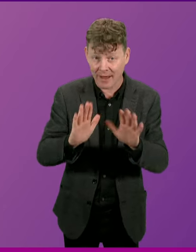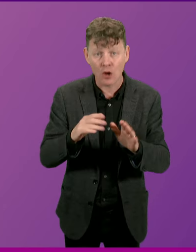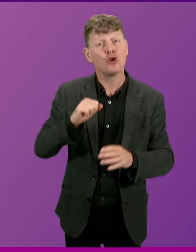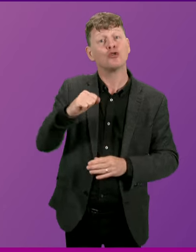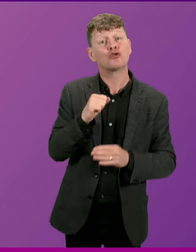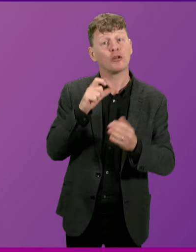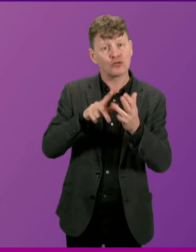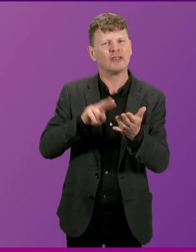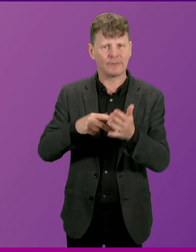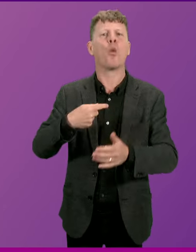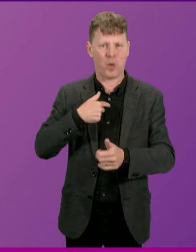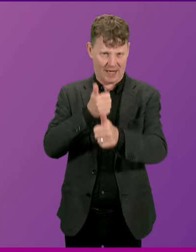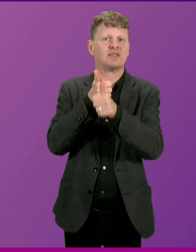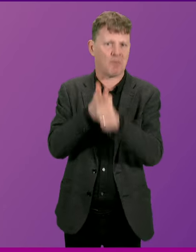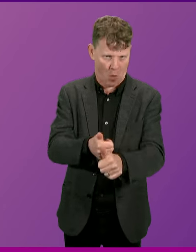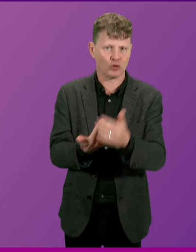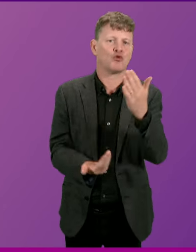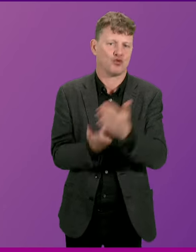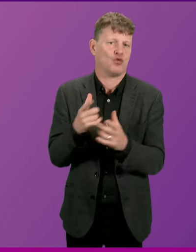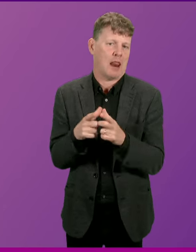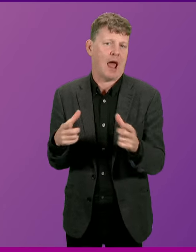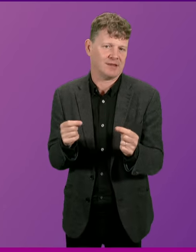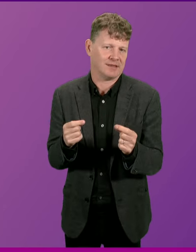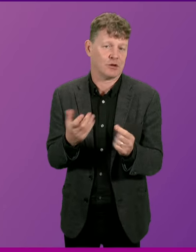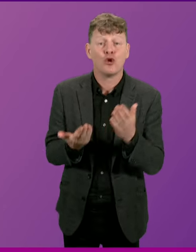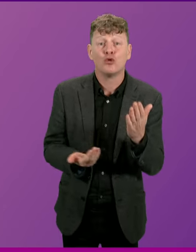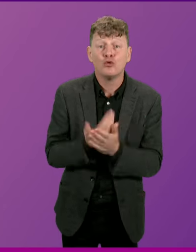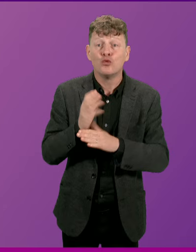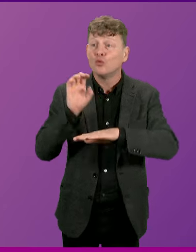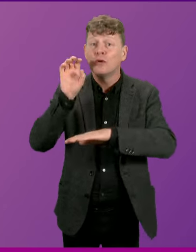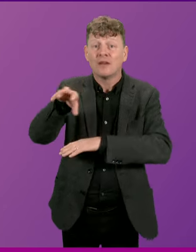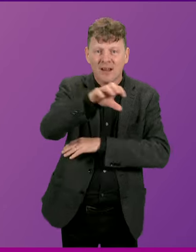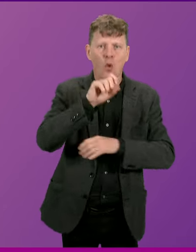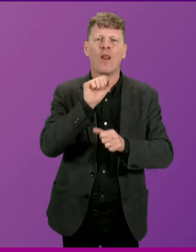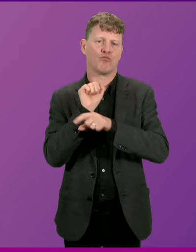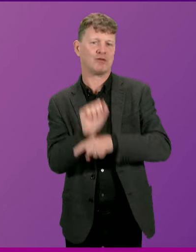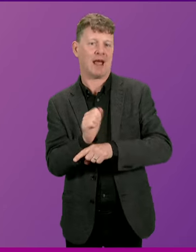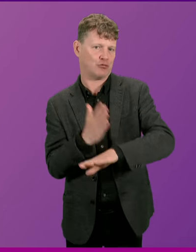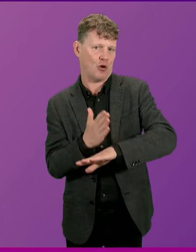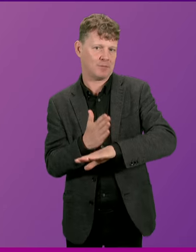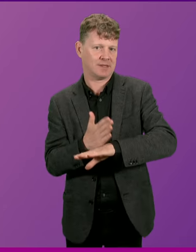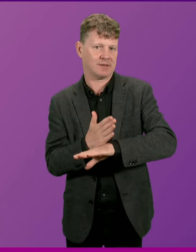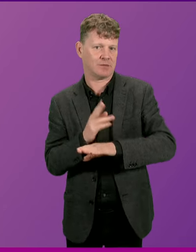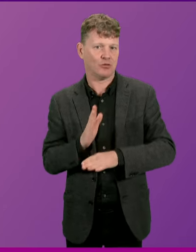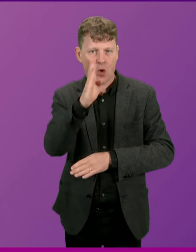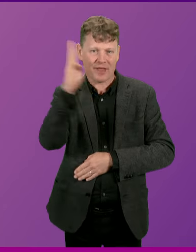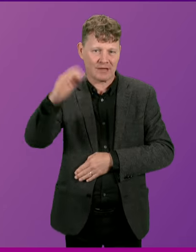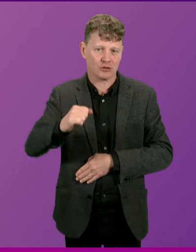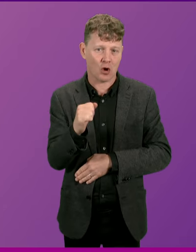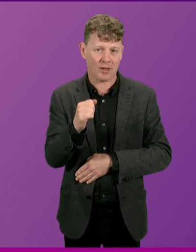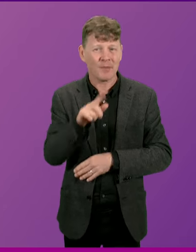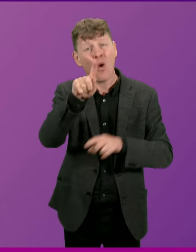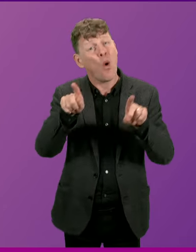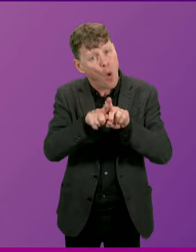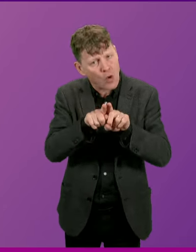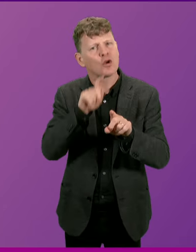support new oil and gas licences, because new developments will protect jobs in the North-East of Scotland, but they will also support